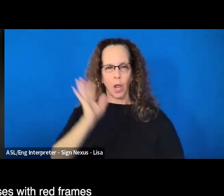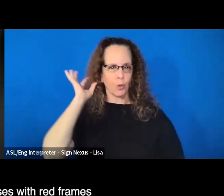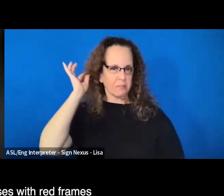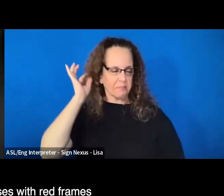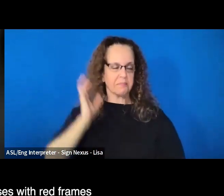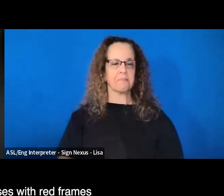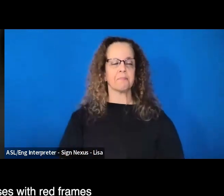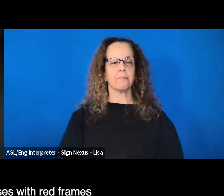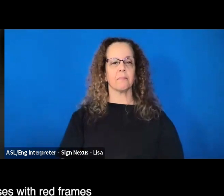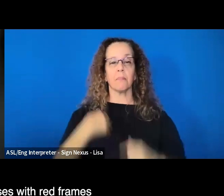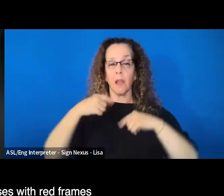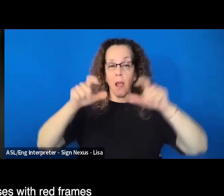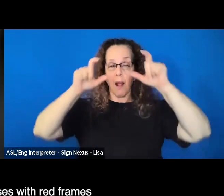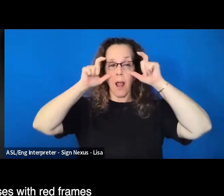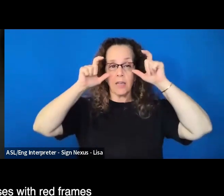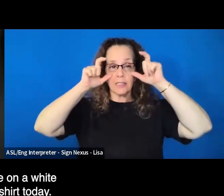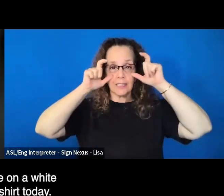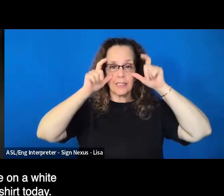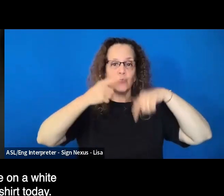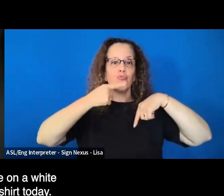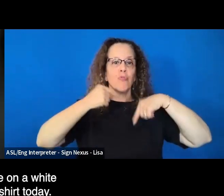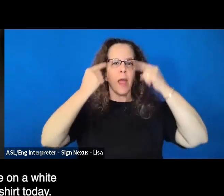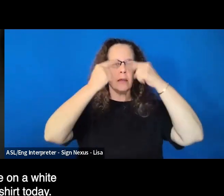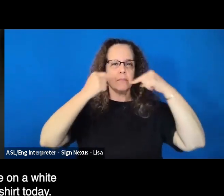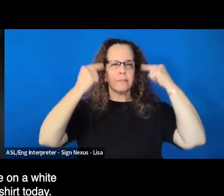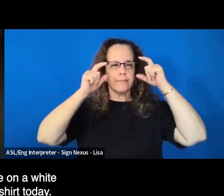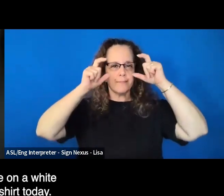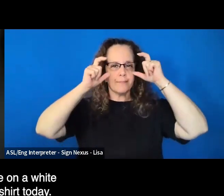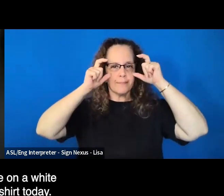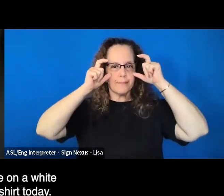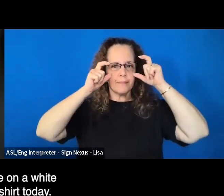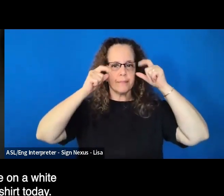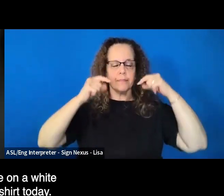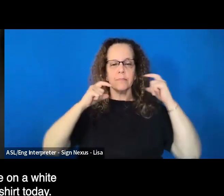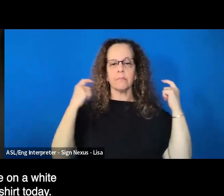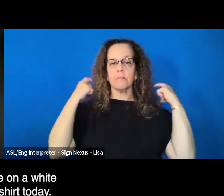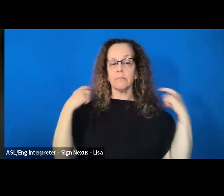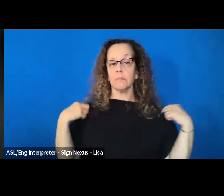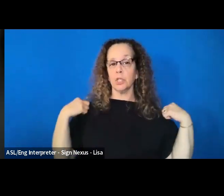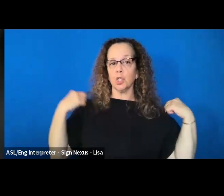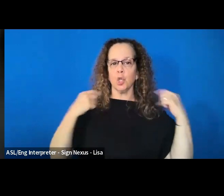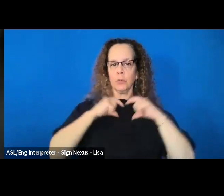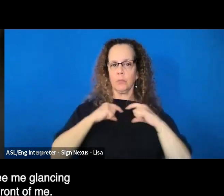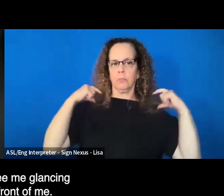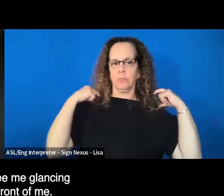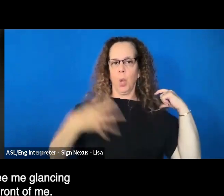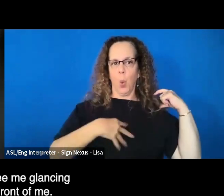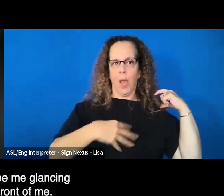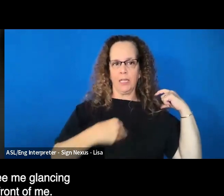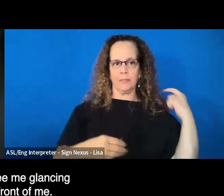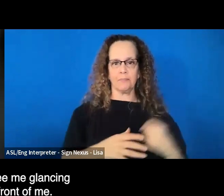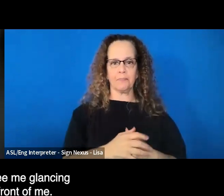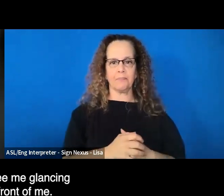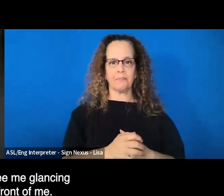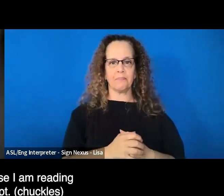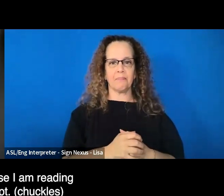I'm wearing glasses with red frames, and I have on a white collared shirt today. You might see me